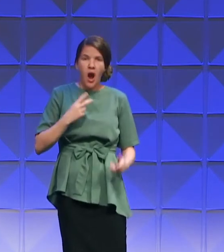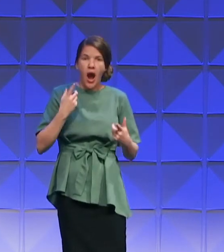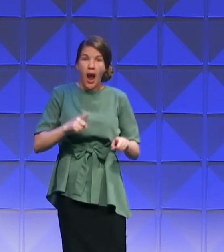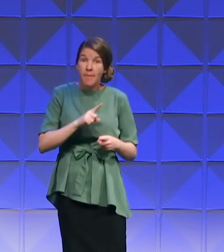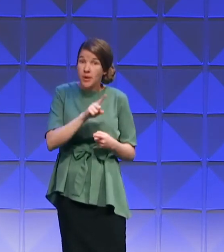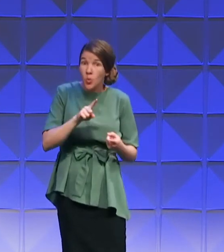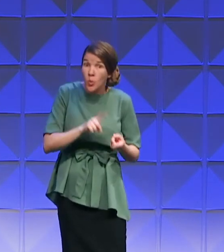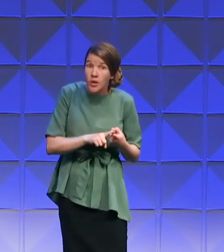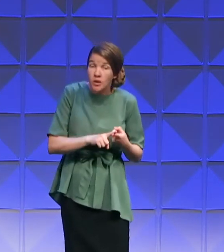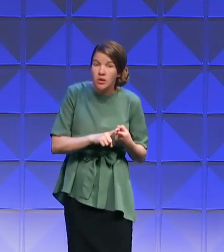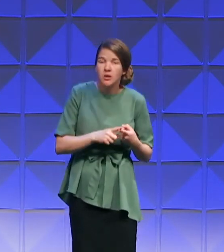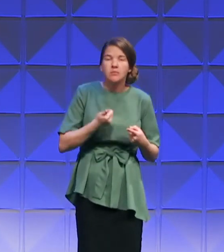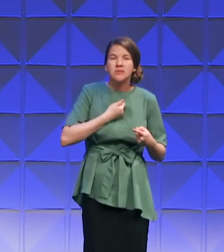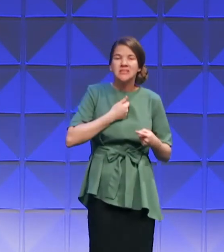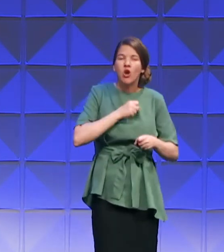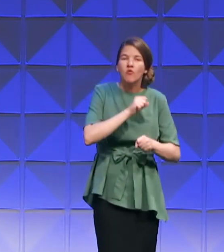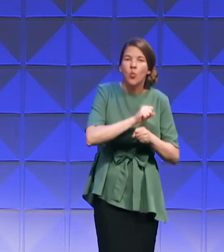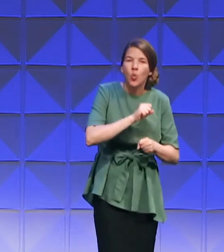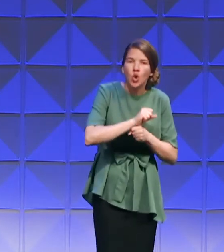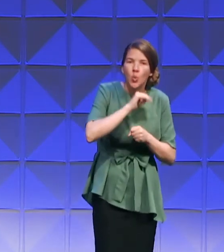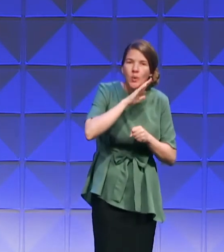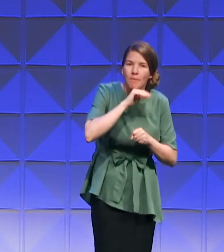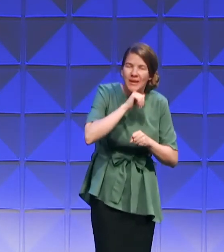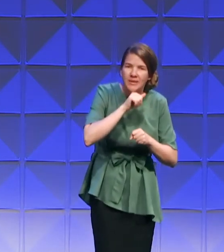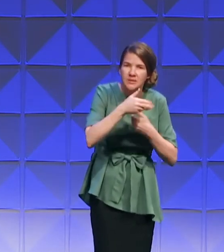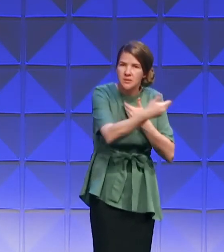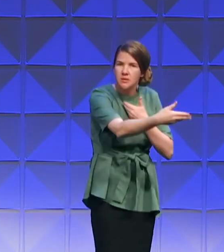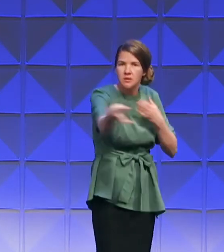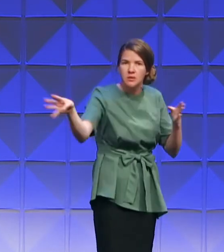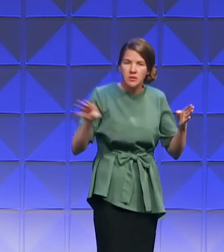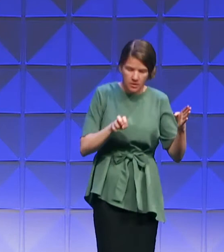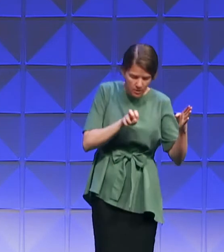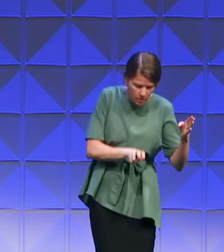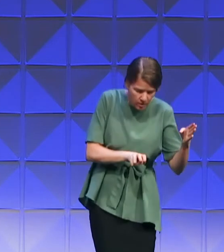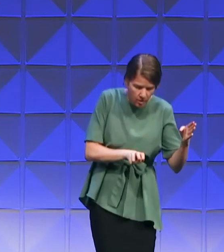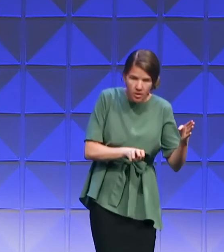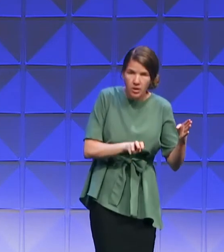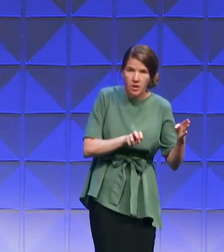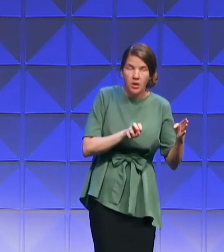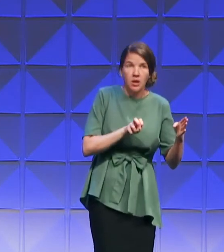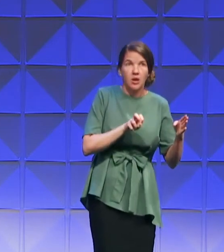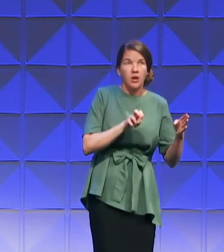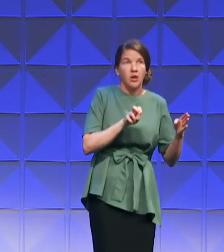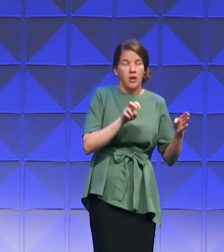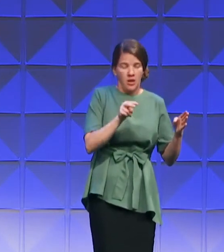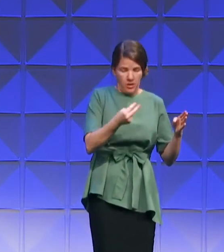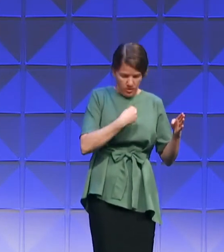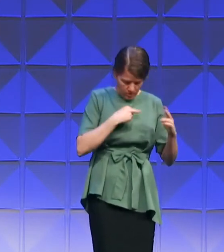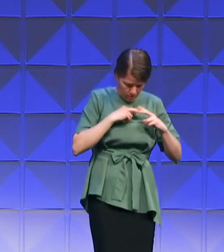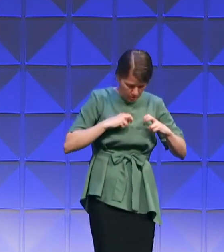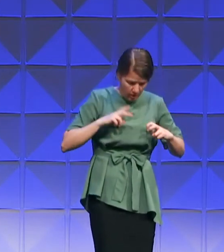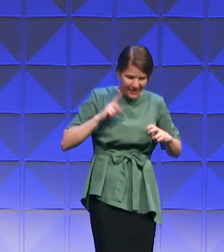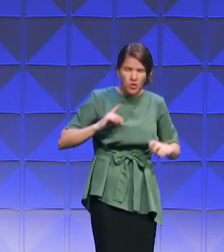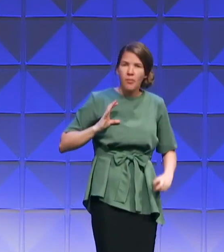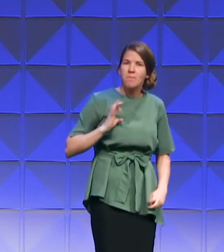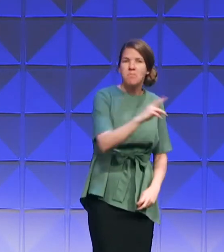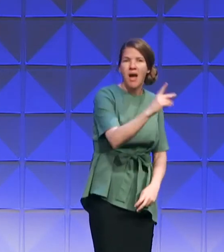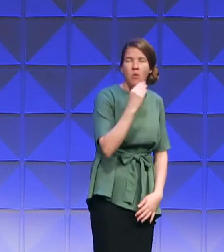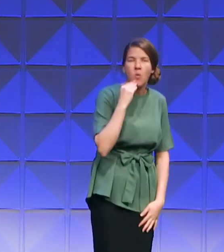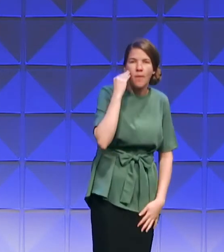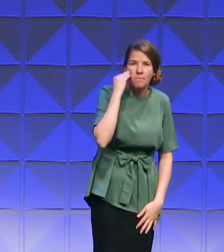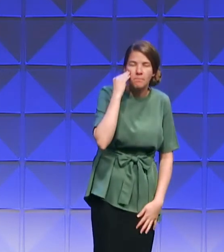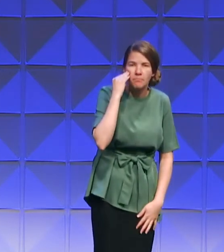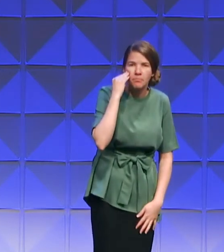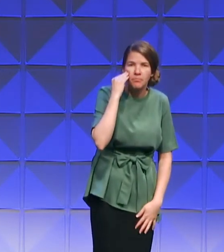I need to go home. I need to return home. Perhaps I'm preaching to someone this